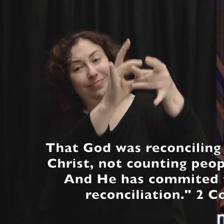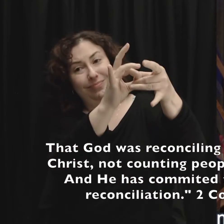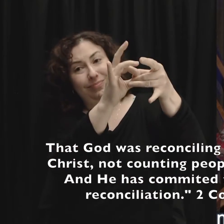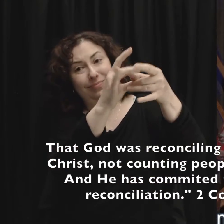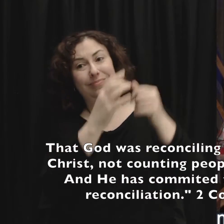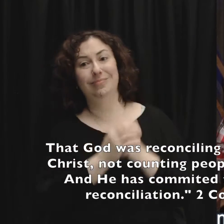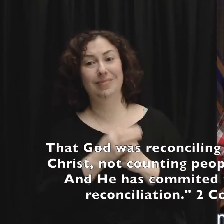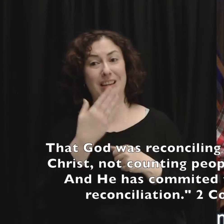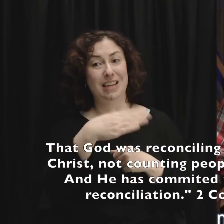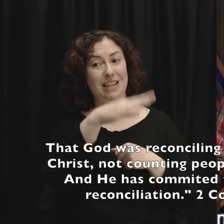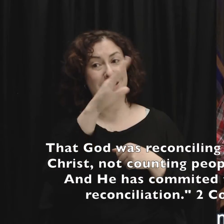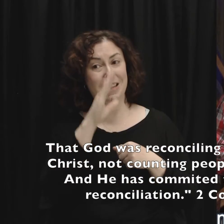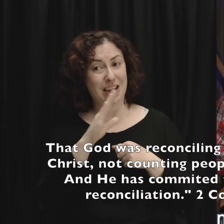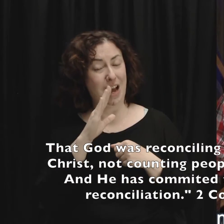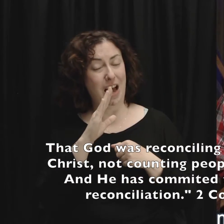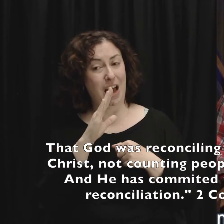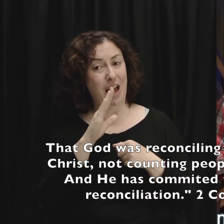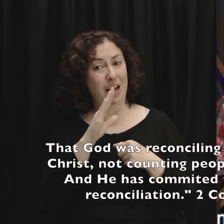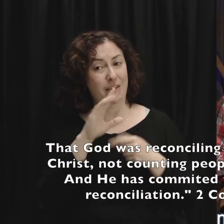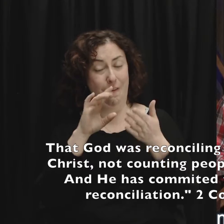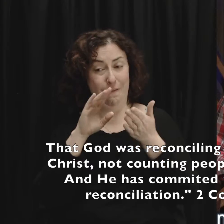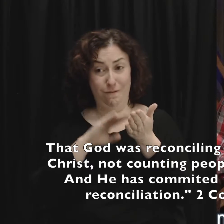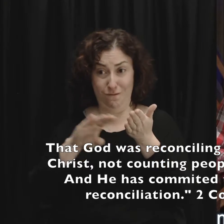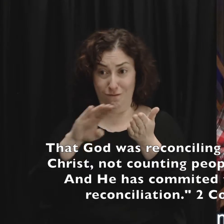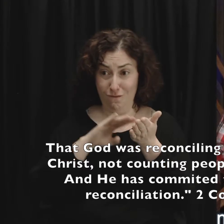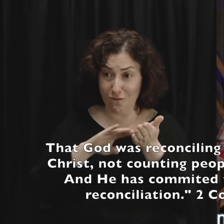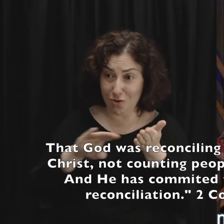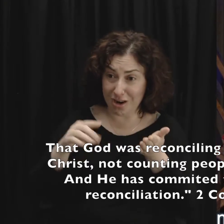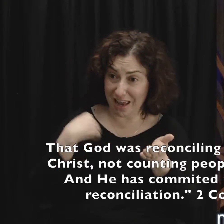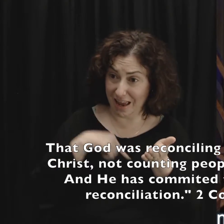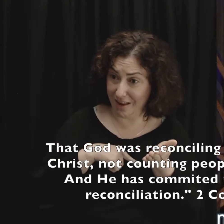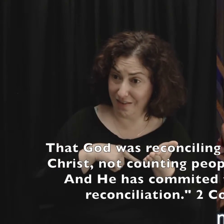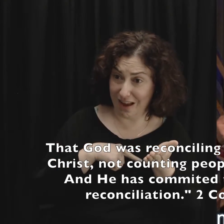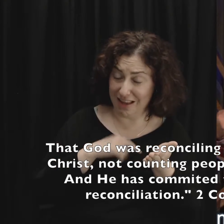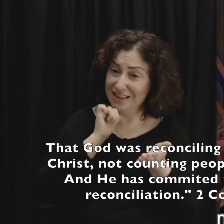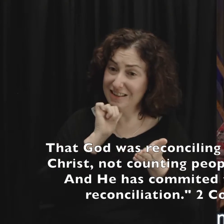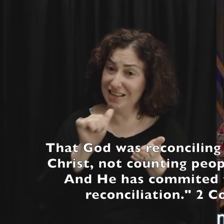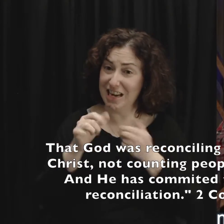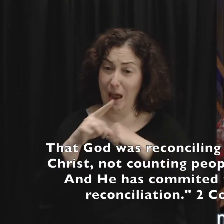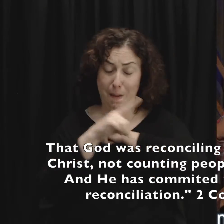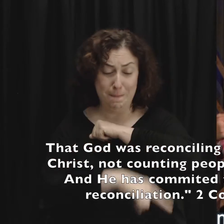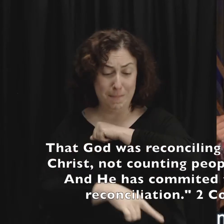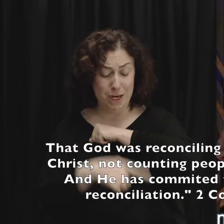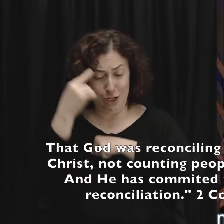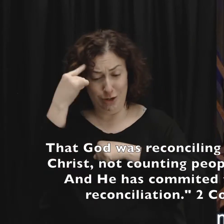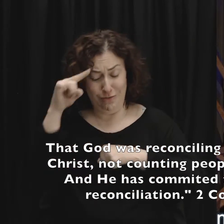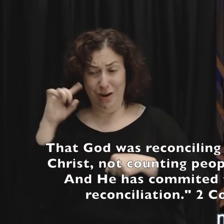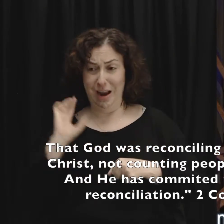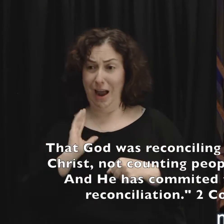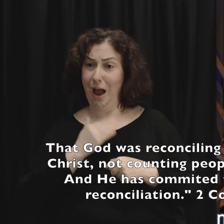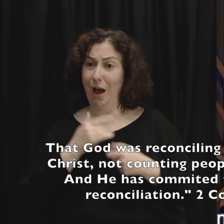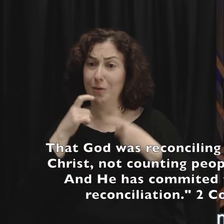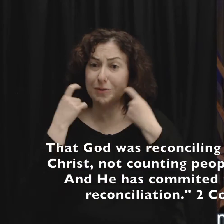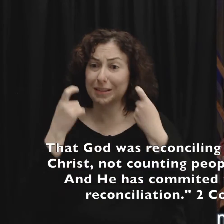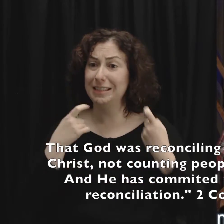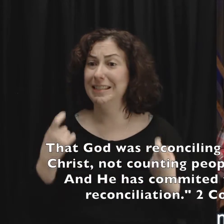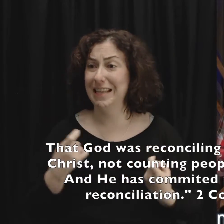not counting people's sins against them and he has committed to us this message of reconciliation